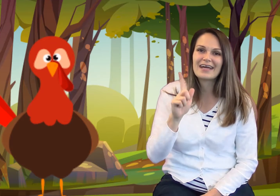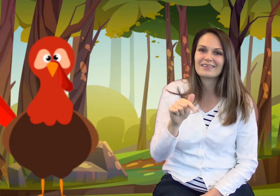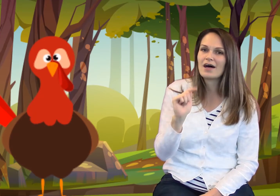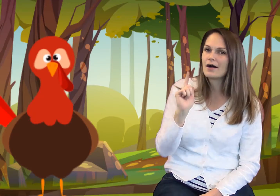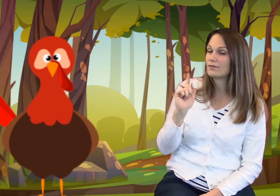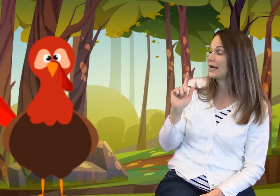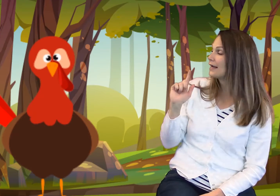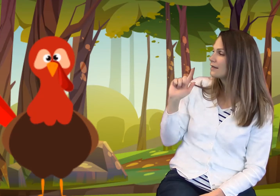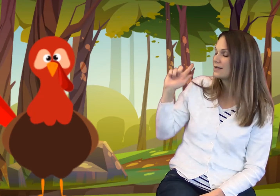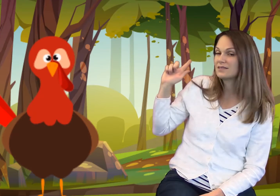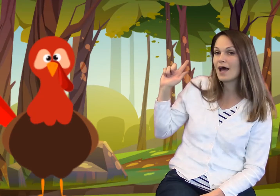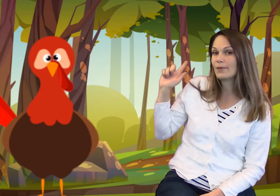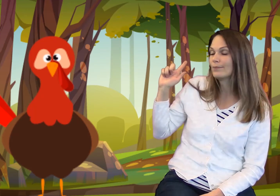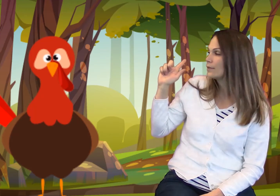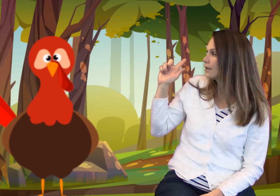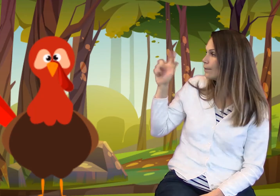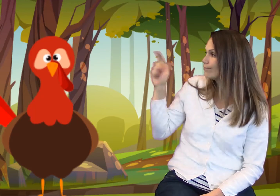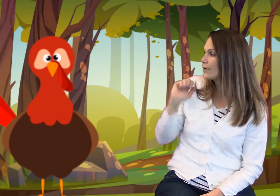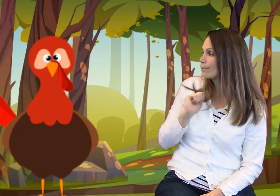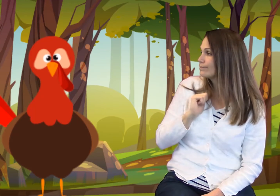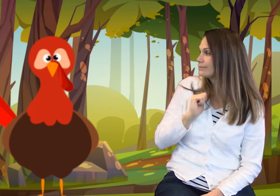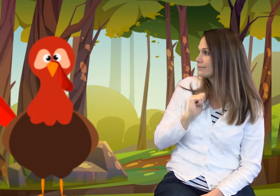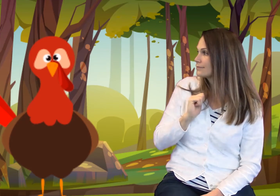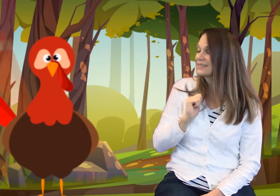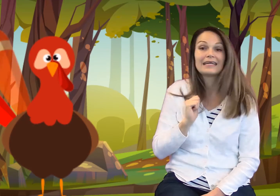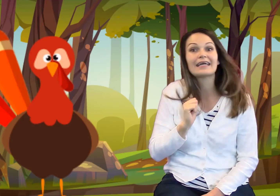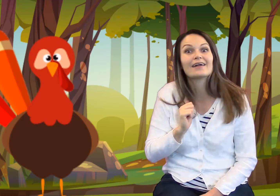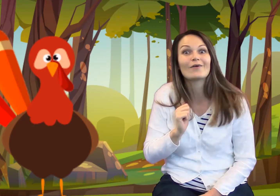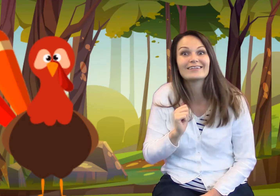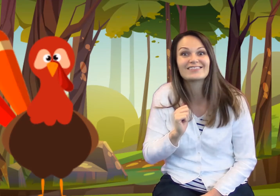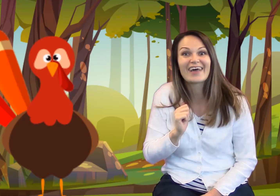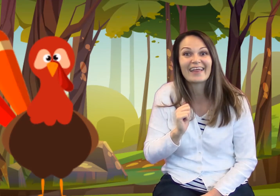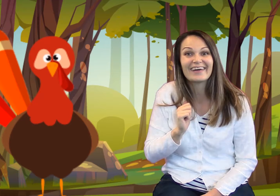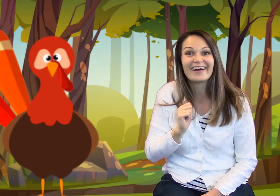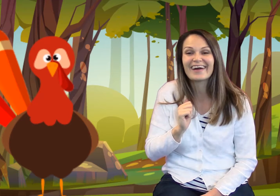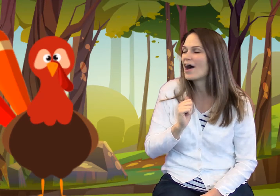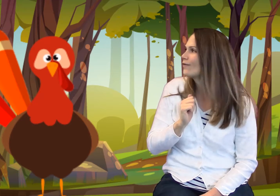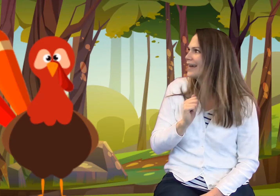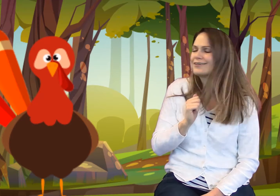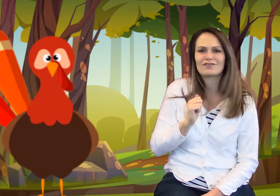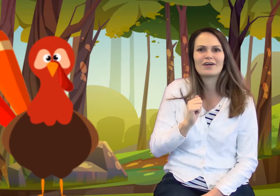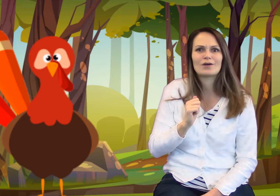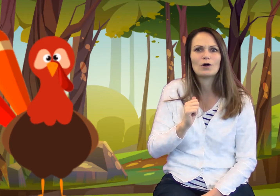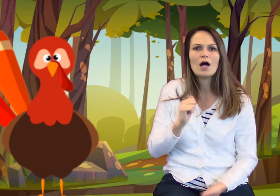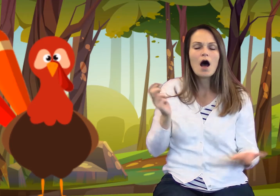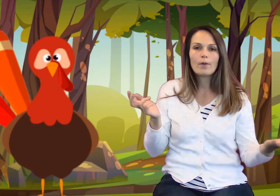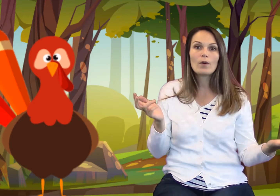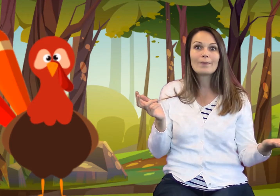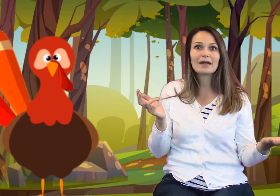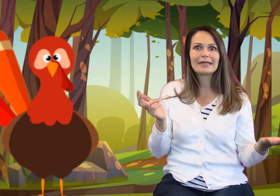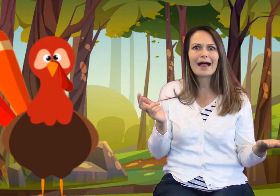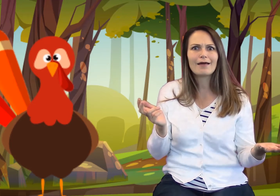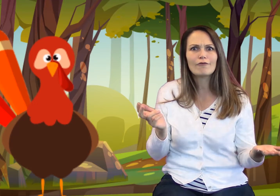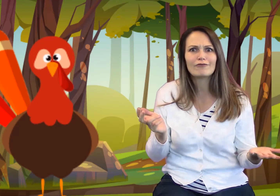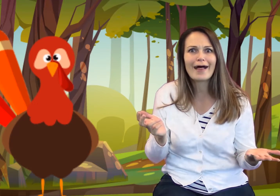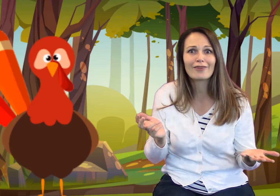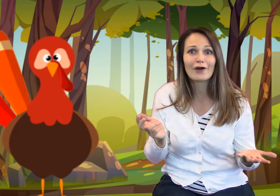long. Ready? Let's tap him. Boop. Did he get an orange feather? Oh, that looks very cool. But what about a yellow feather?